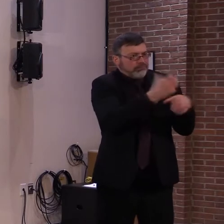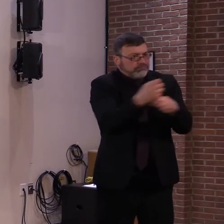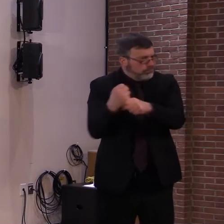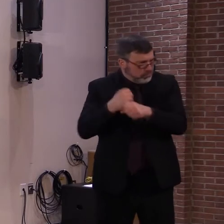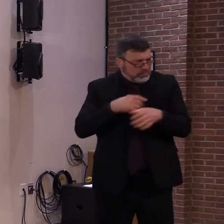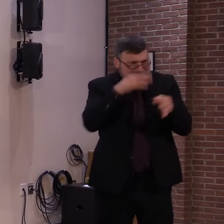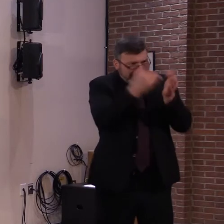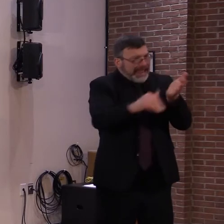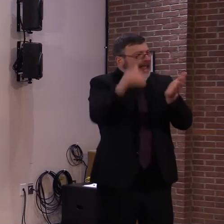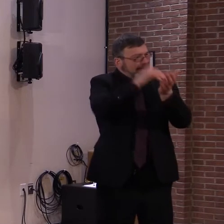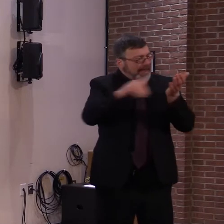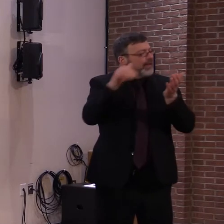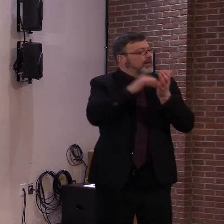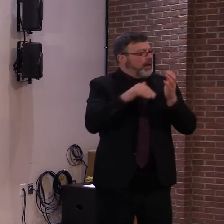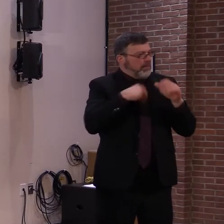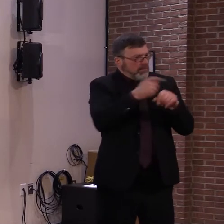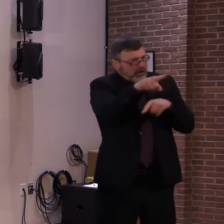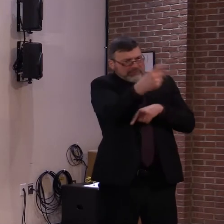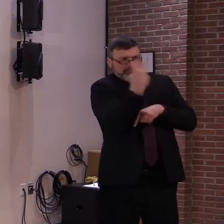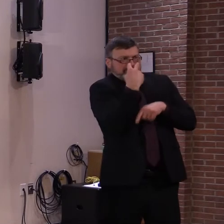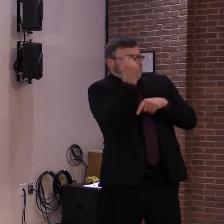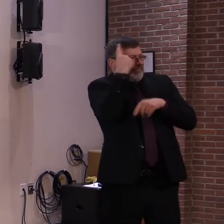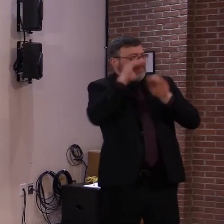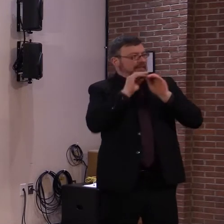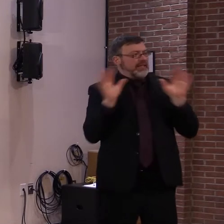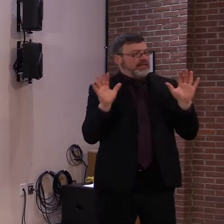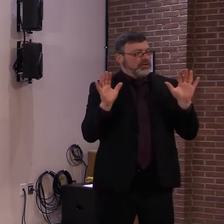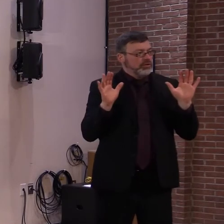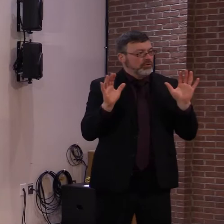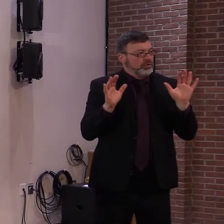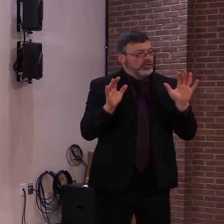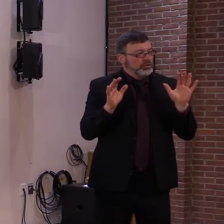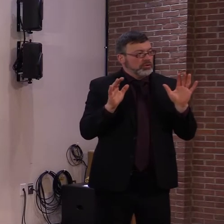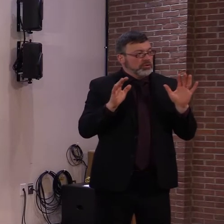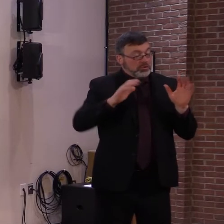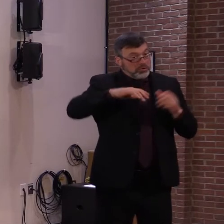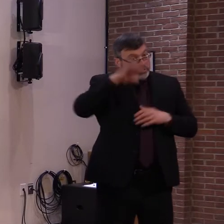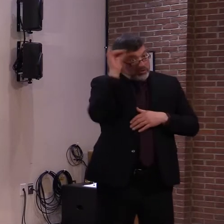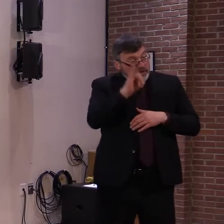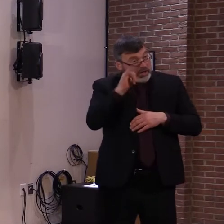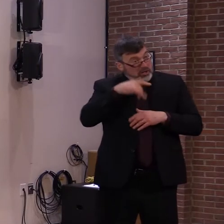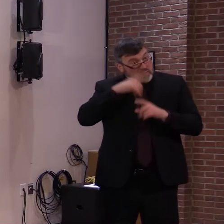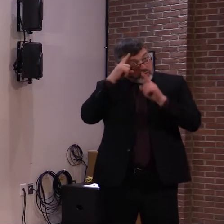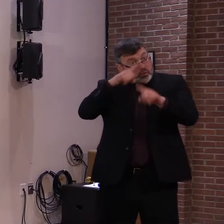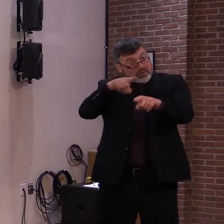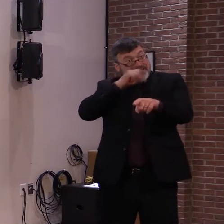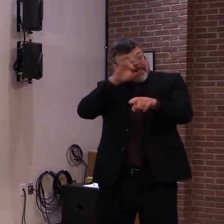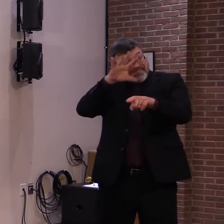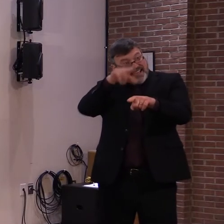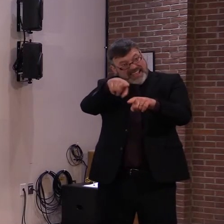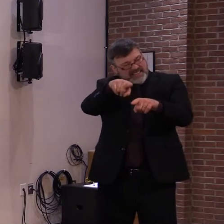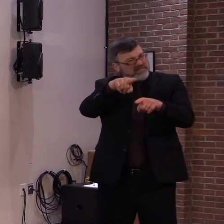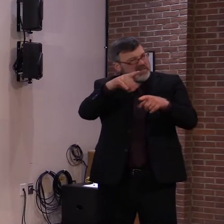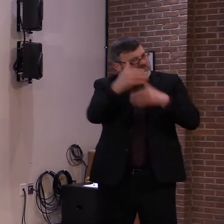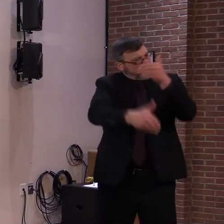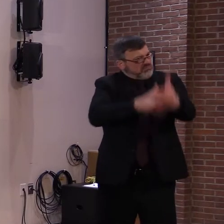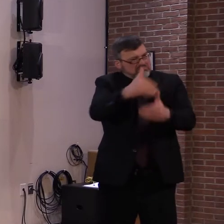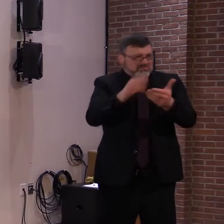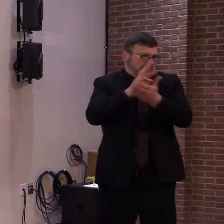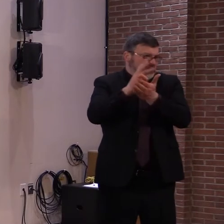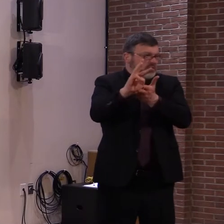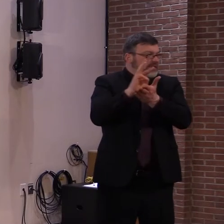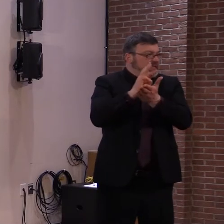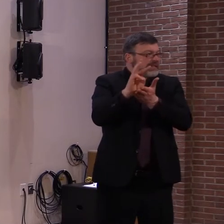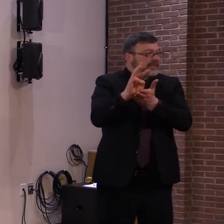as I said, about six weeks to get through the 75-plus group. Between now and when the next phase starts